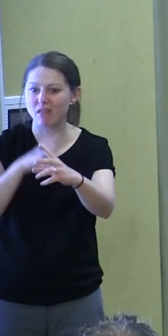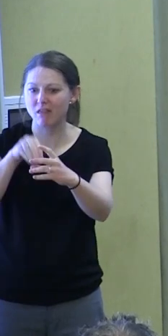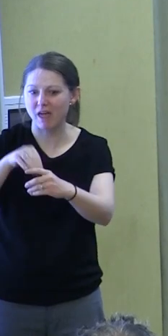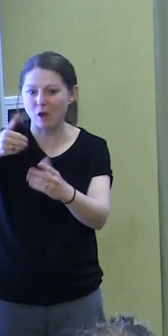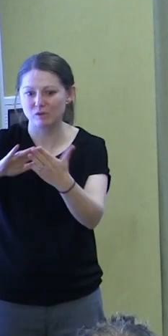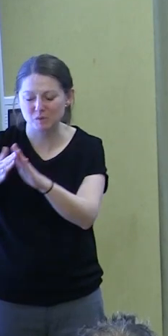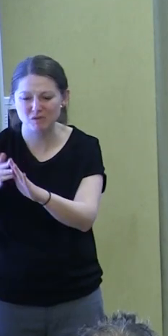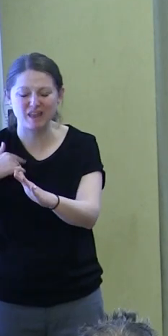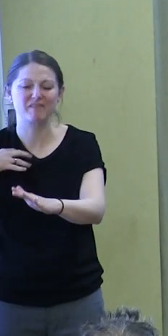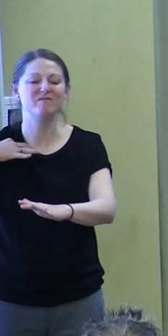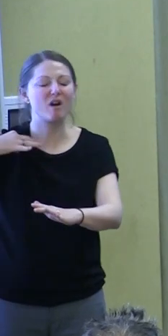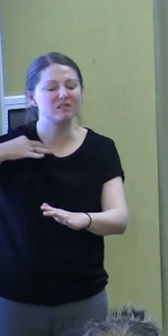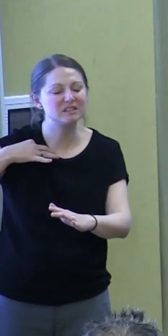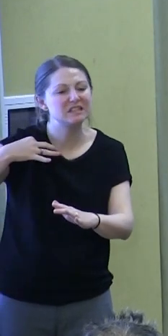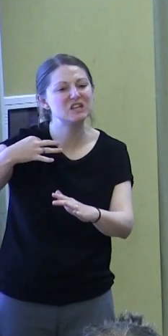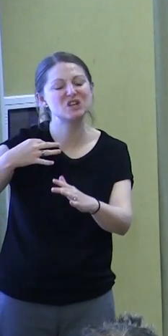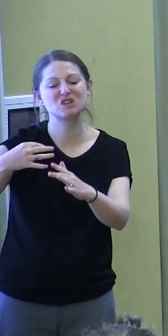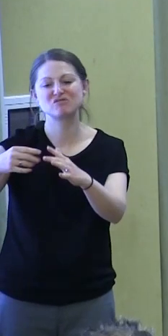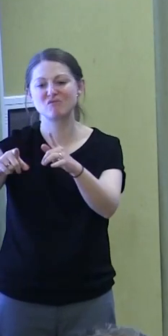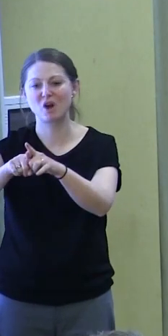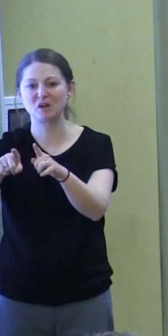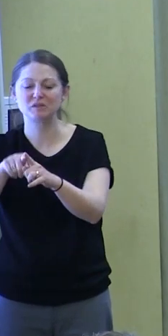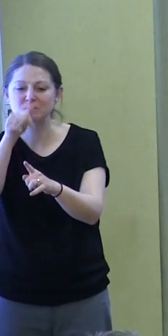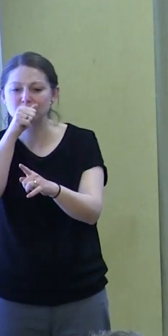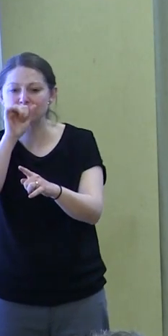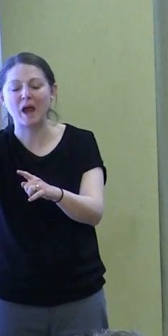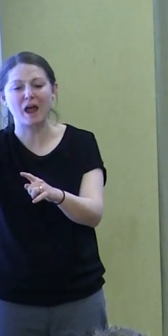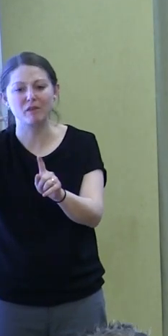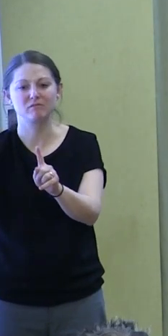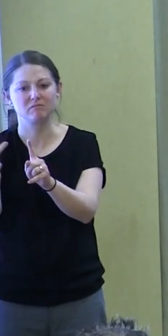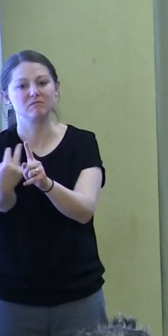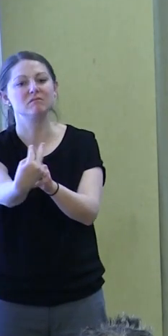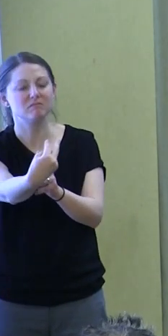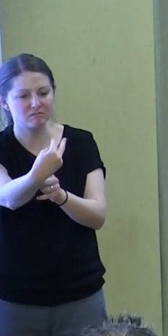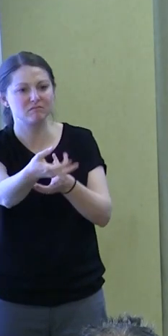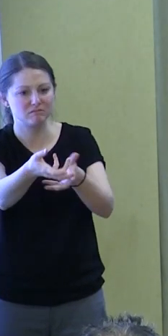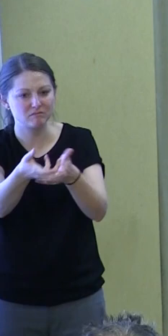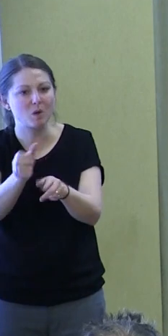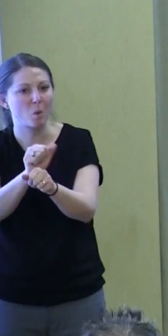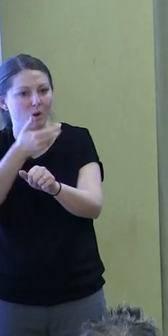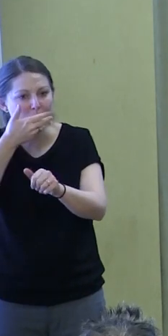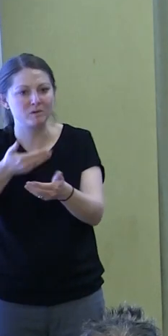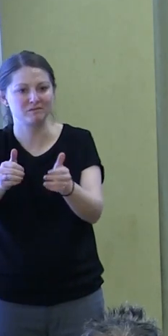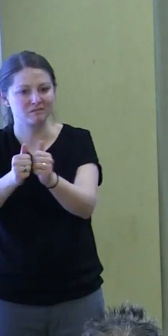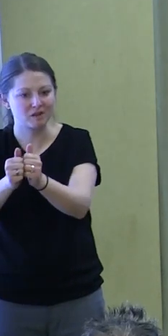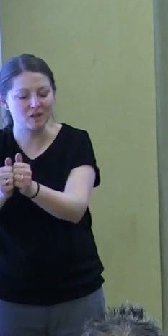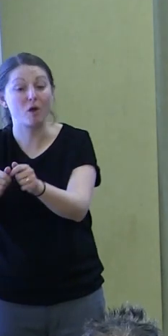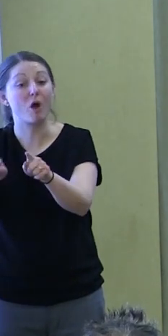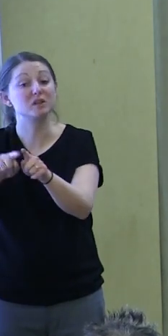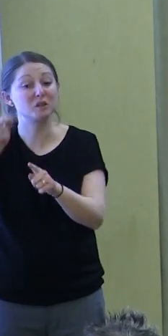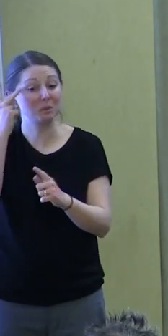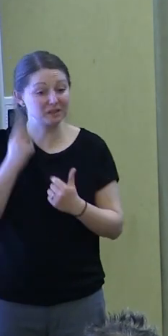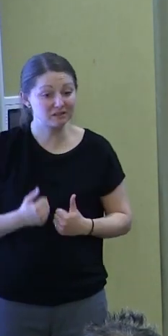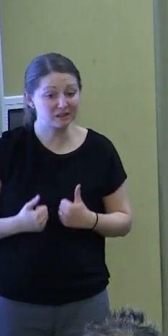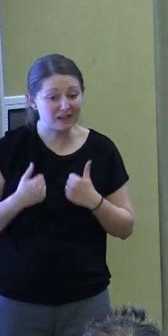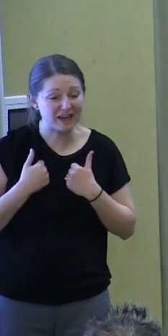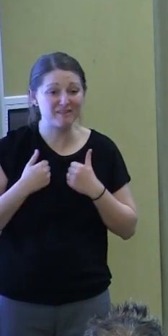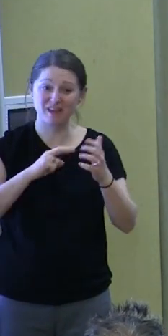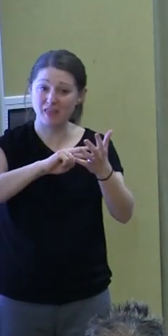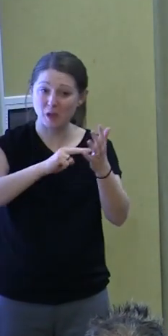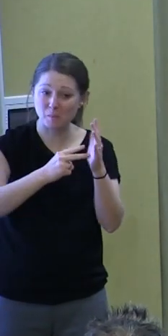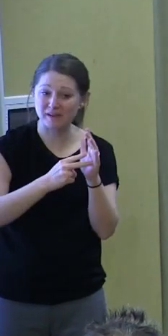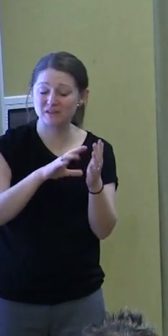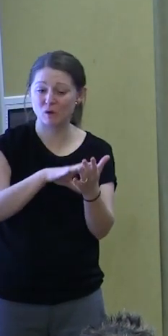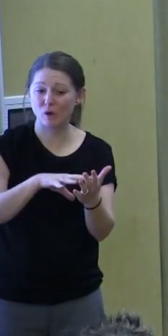community through volunteer work and being tolerant of other viewpoints and a whole host of things. And political life entails learning